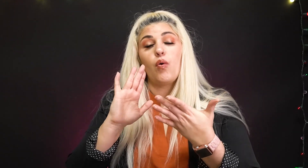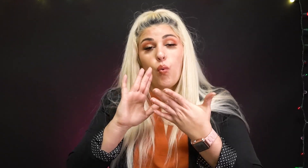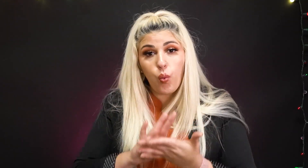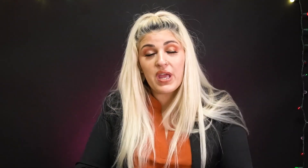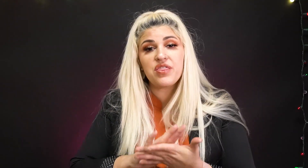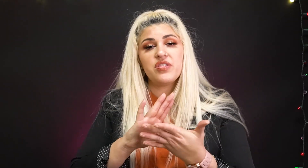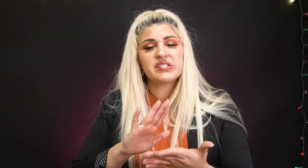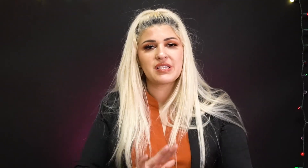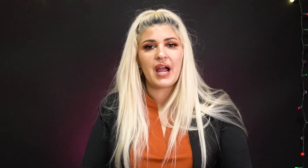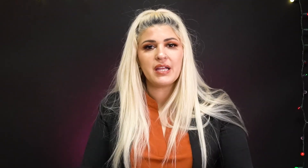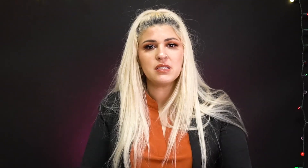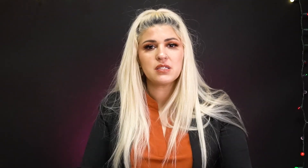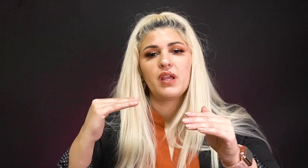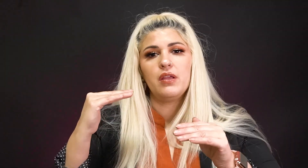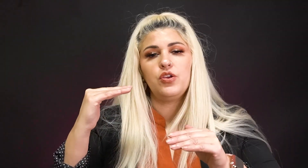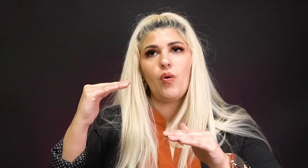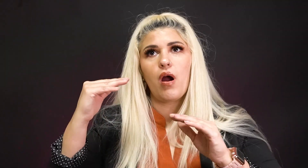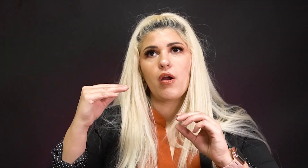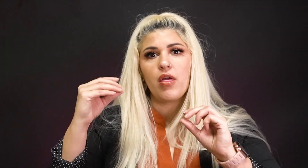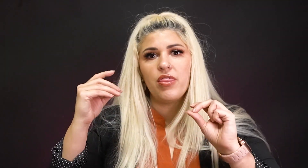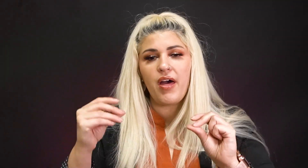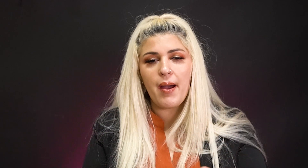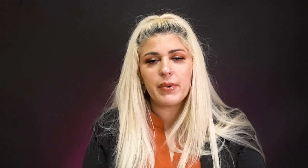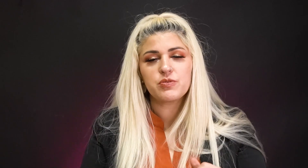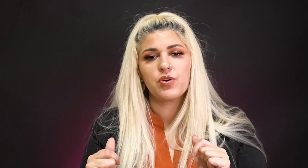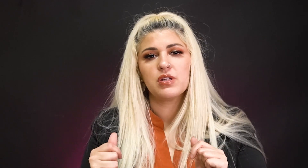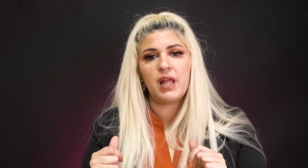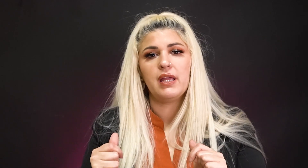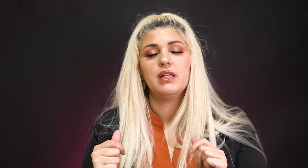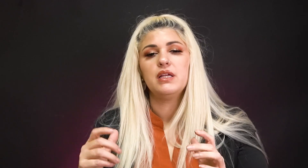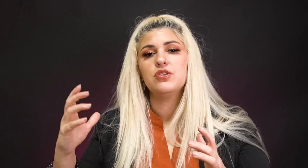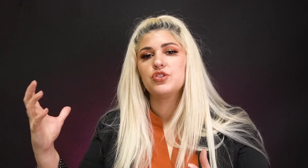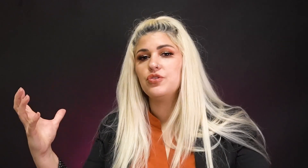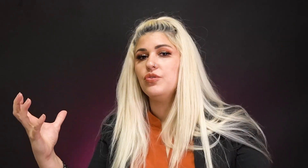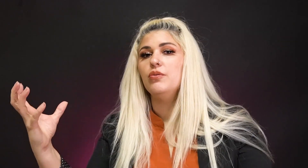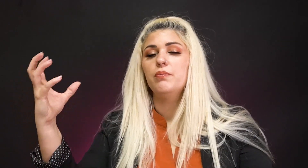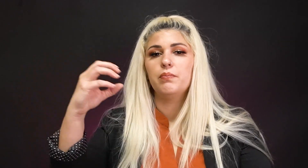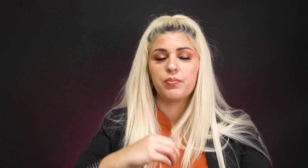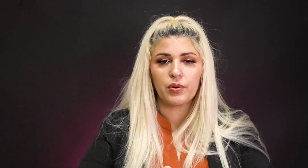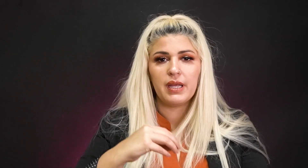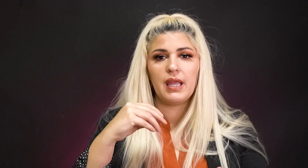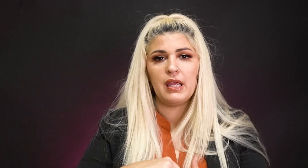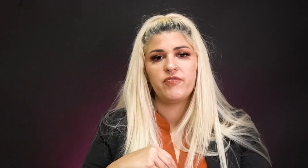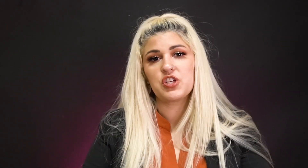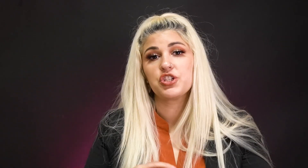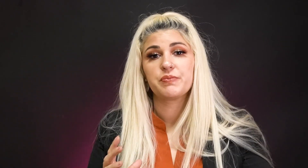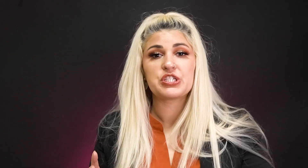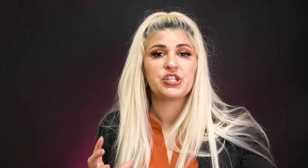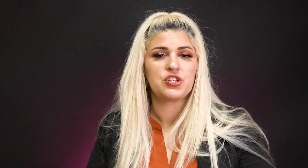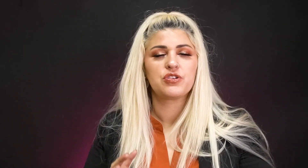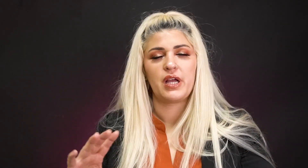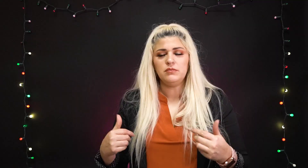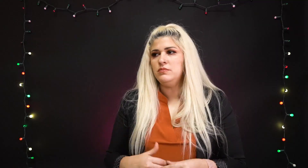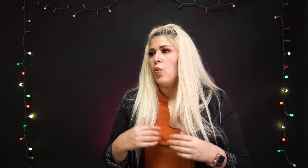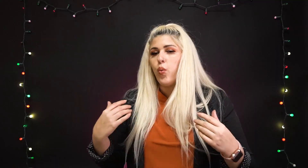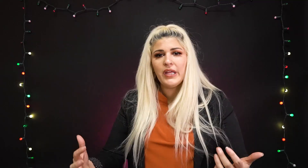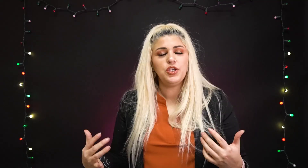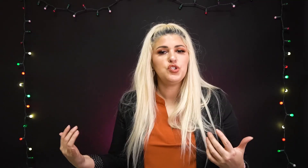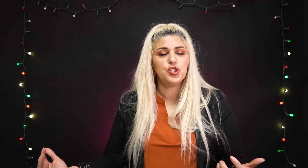with the signs you are that much more likely to bring in facial expressions into your signs when you do